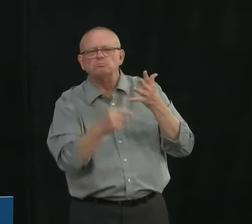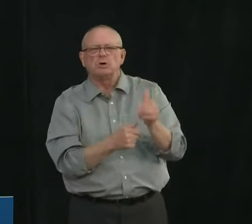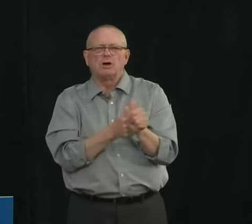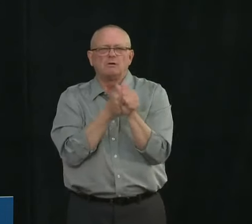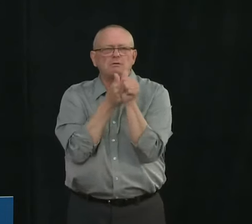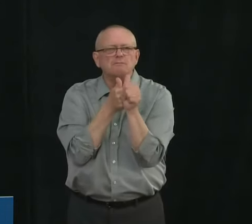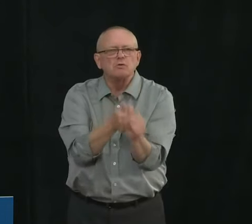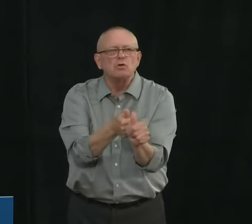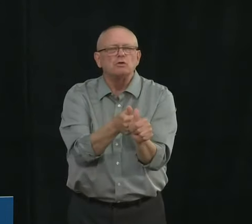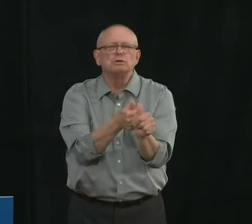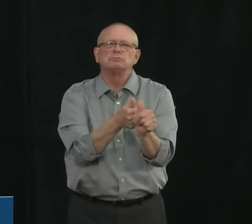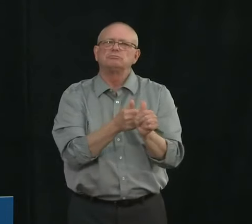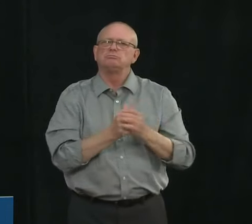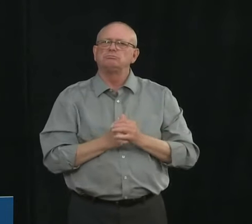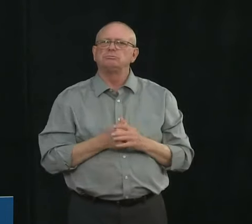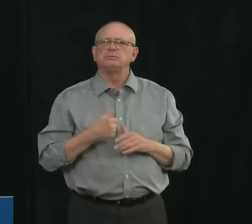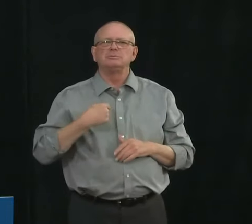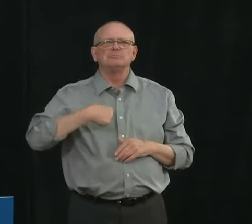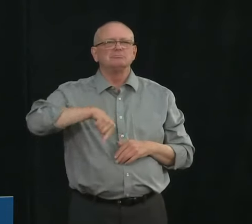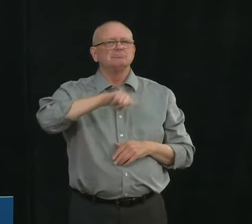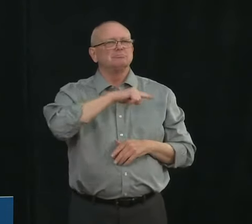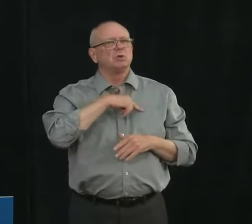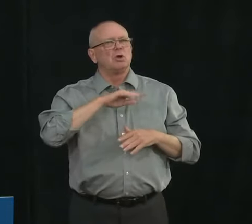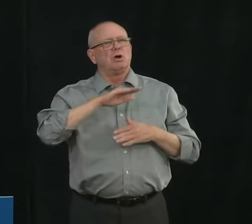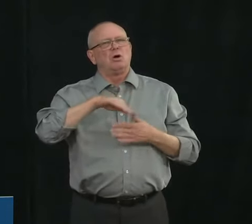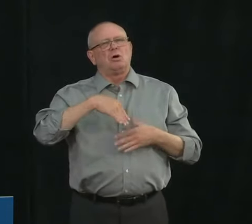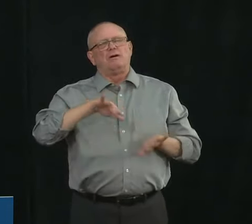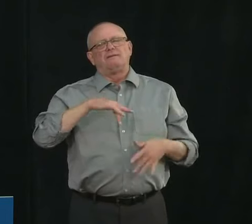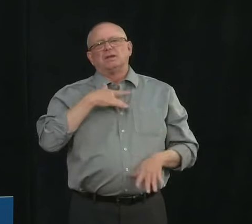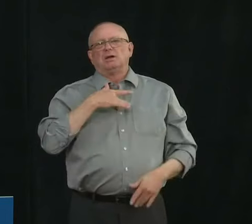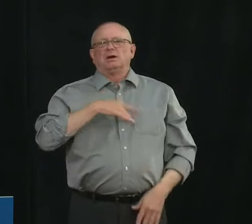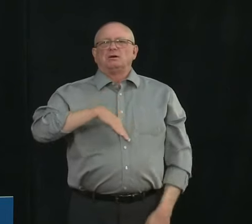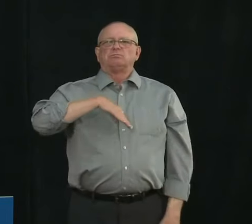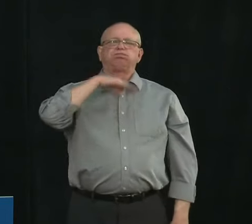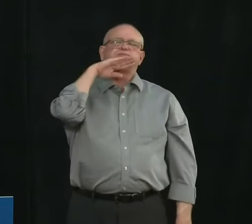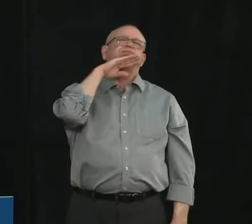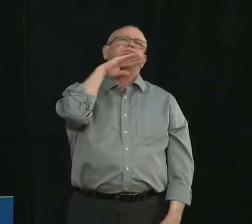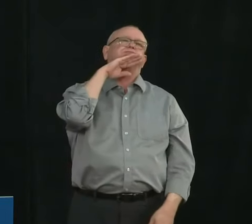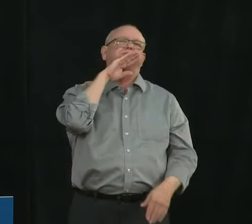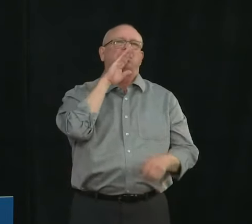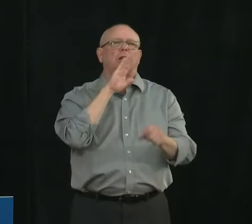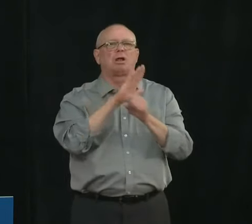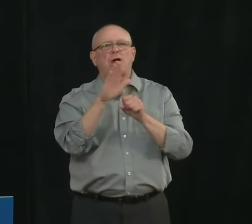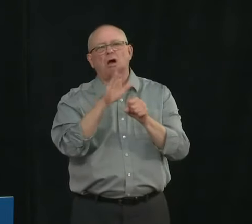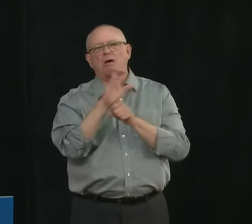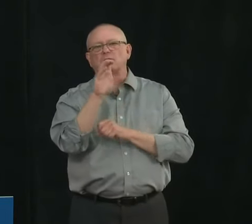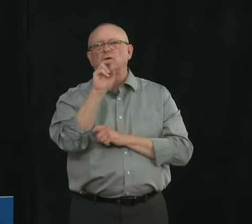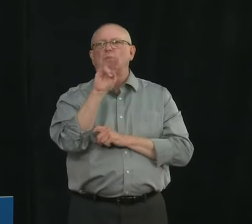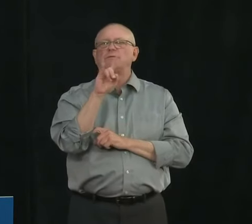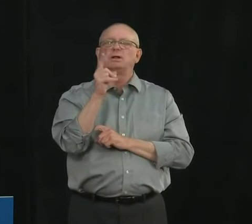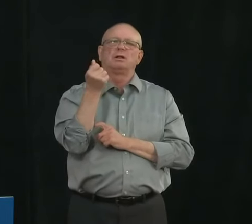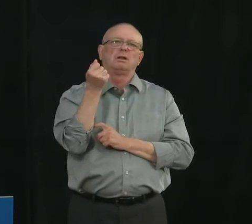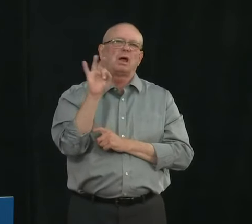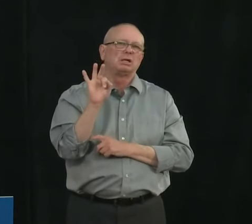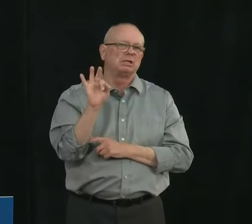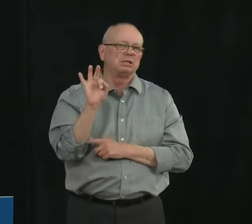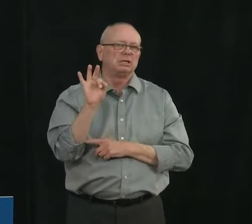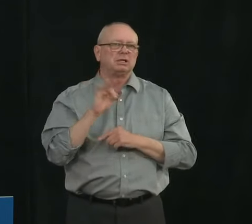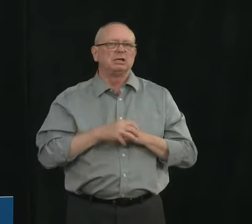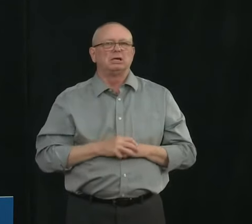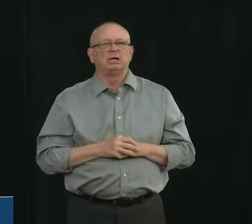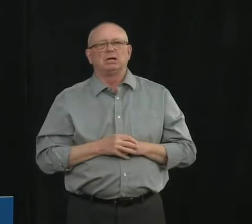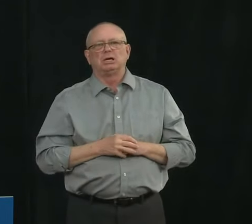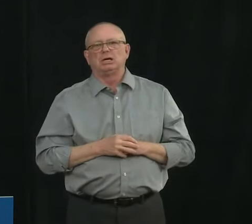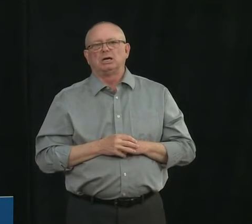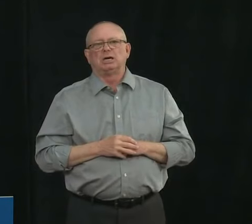-19. We are tired of the impact the restrictions are having on our lives. And I wonder sometimes if asking Albertans to